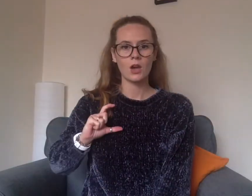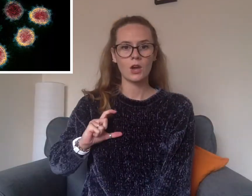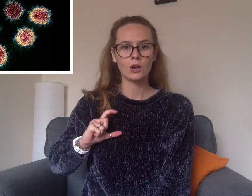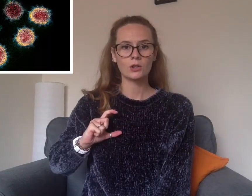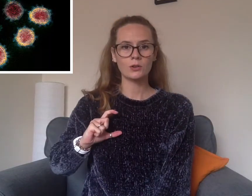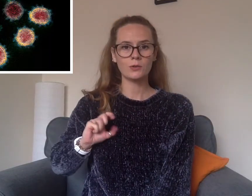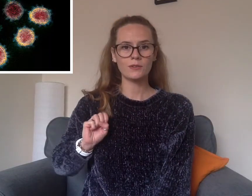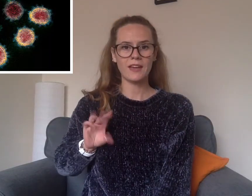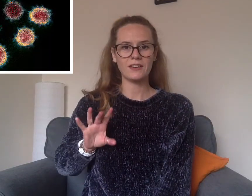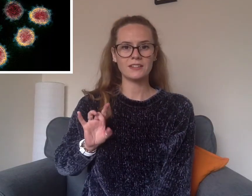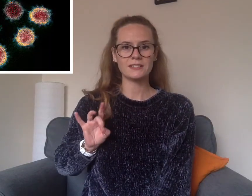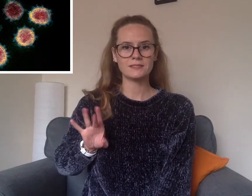Coronavirus.